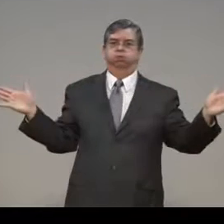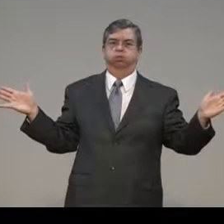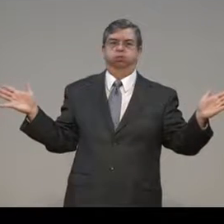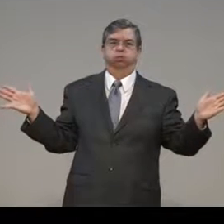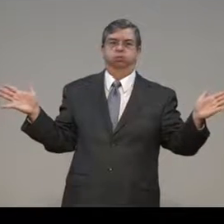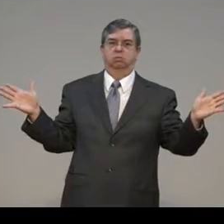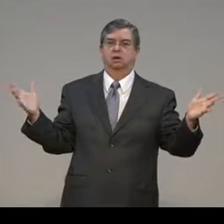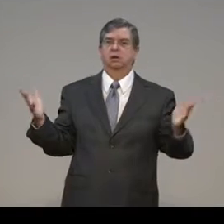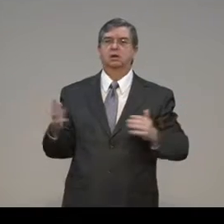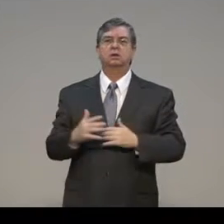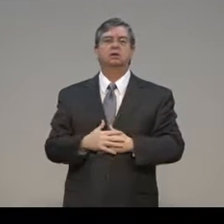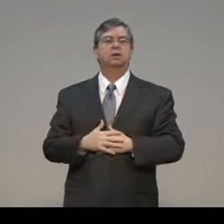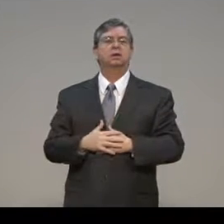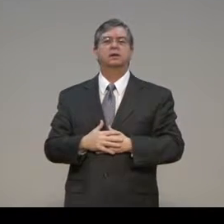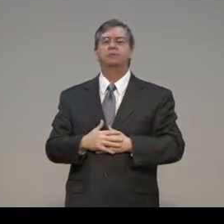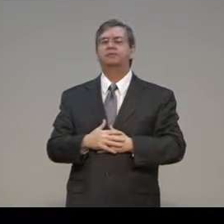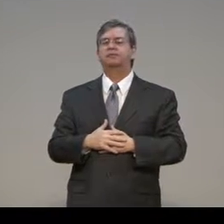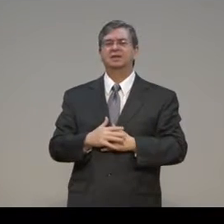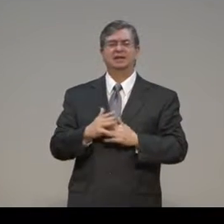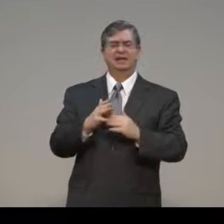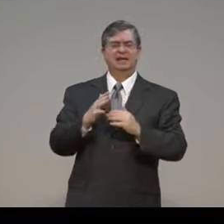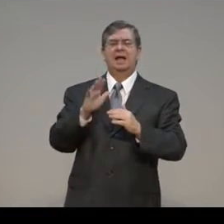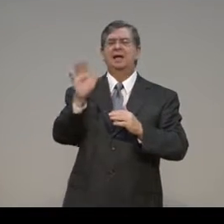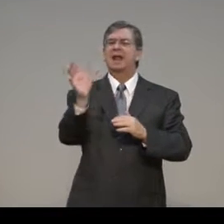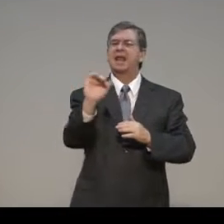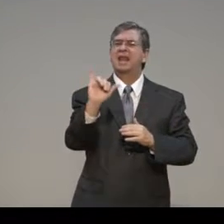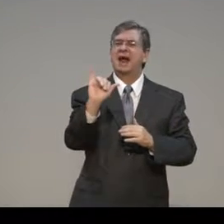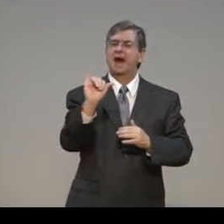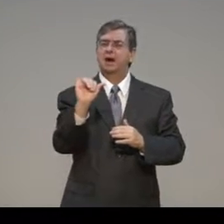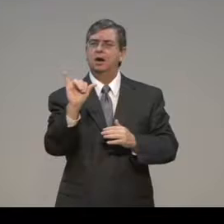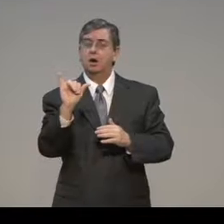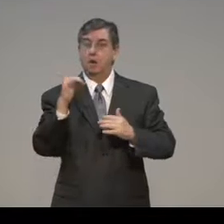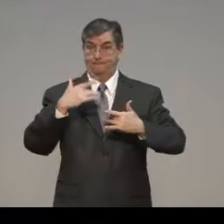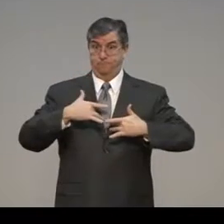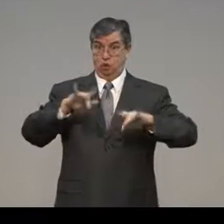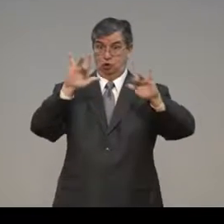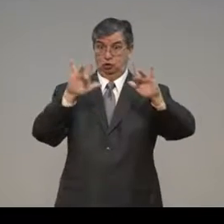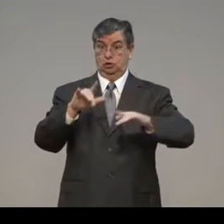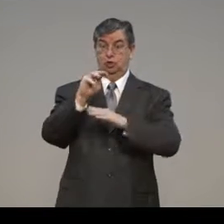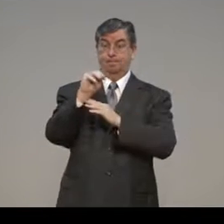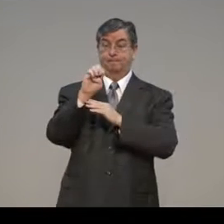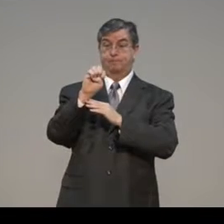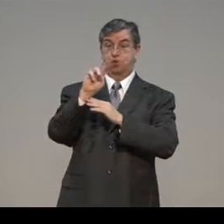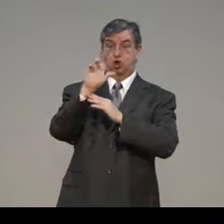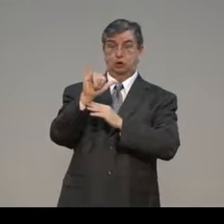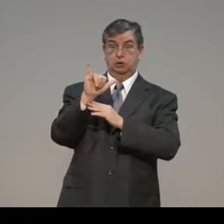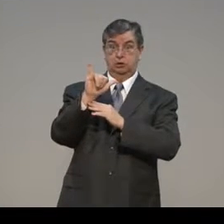It is a very broad and can have multiple